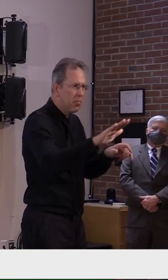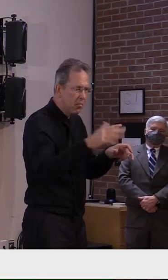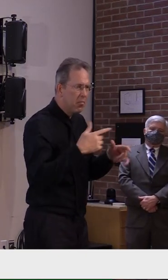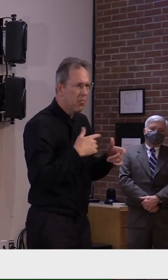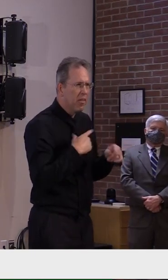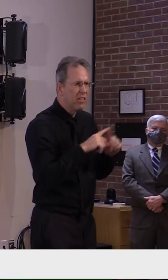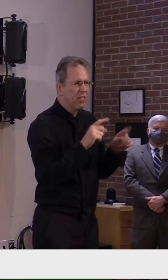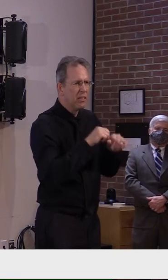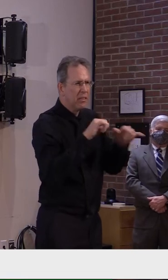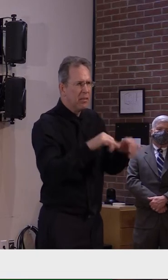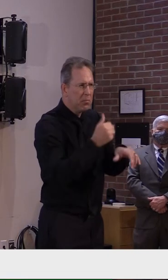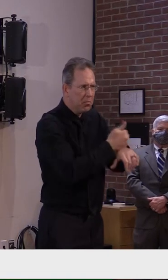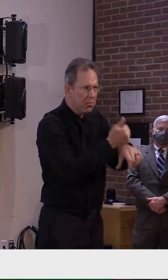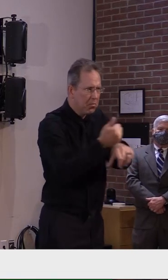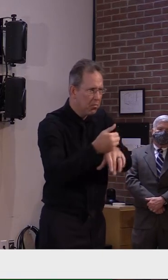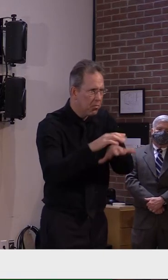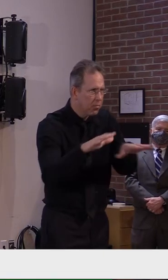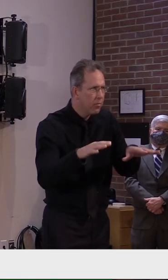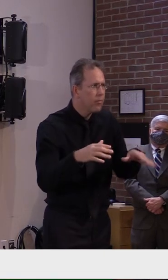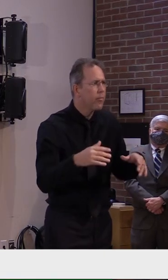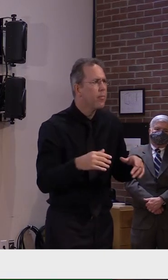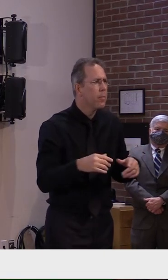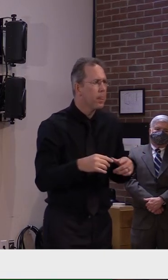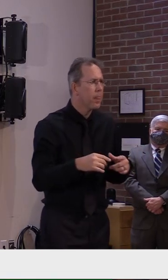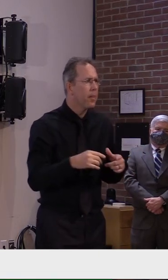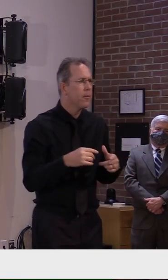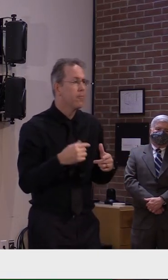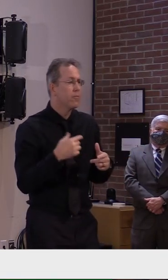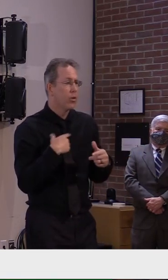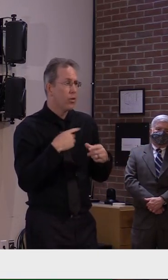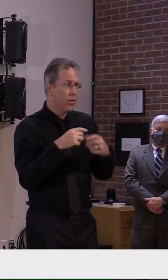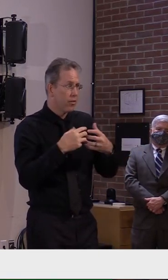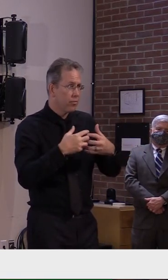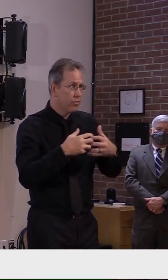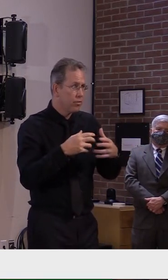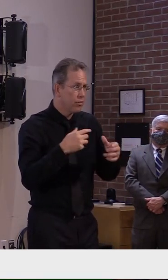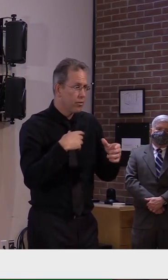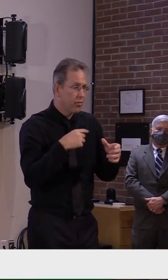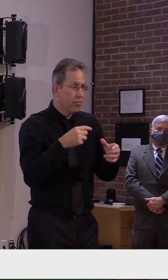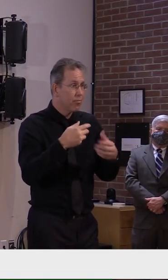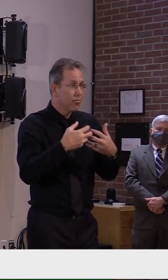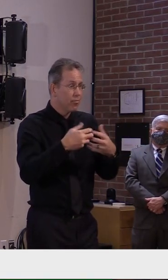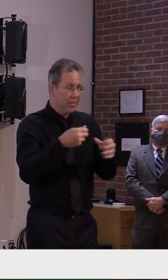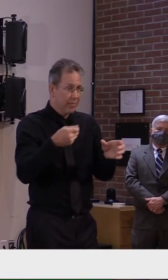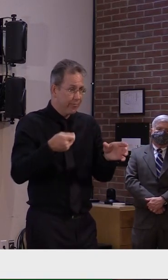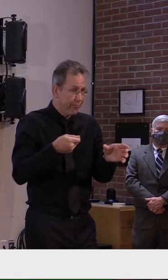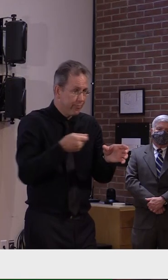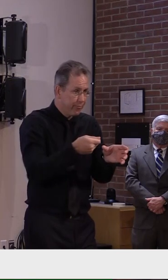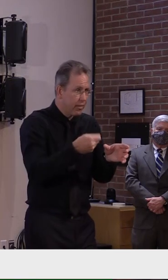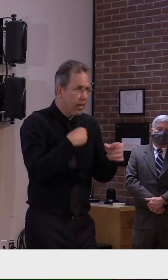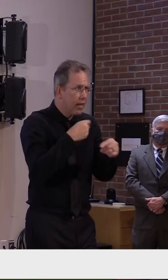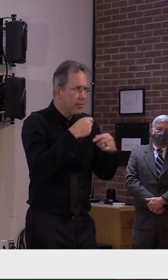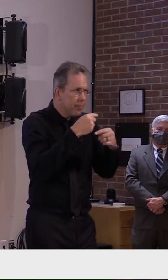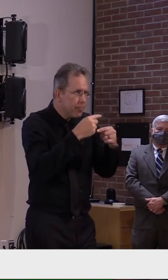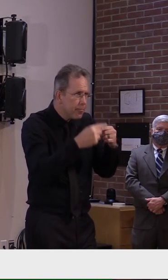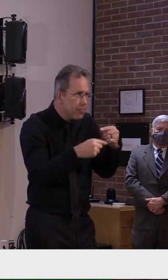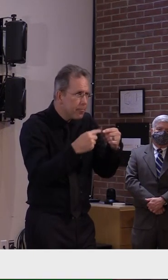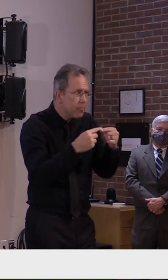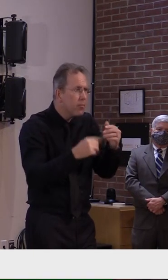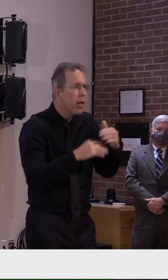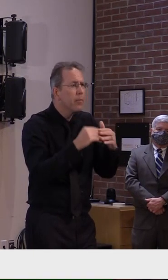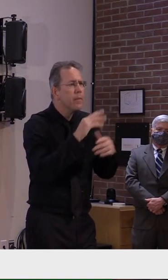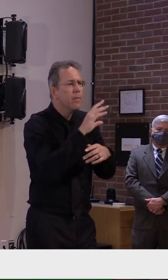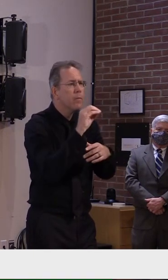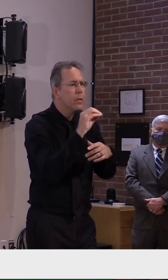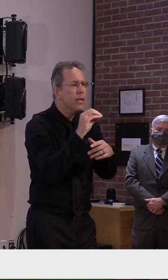called cycle thresholds ct values some can be in the 40 range the majority are generally in the